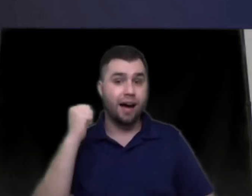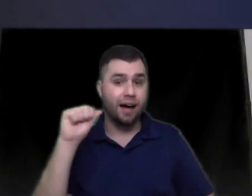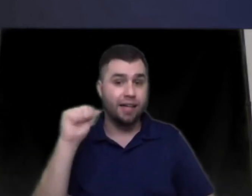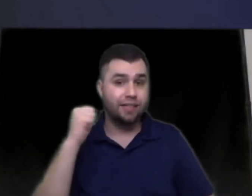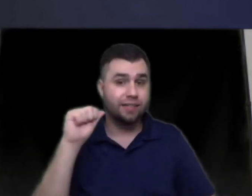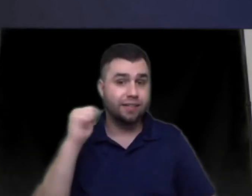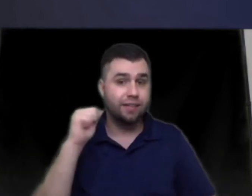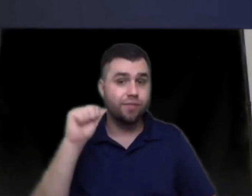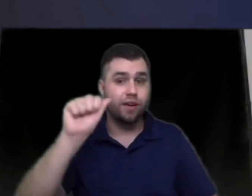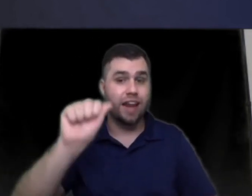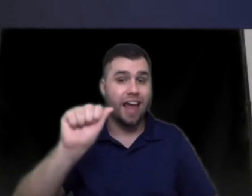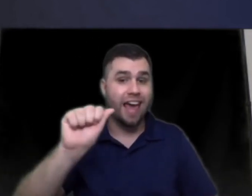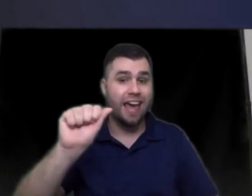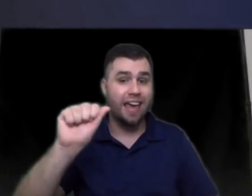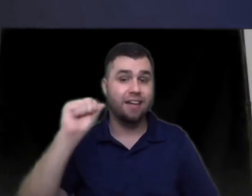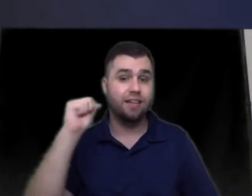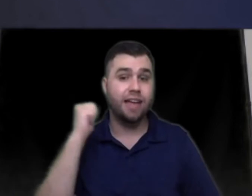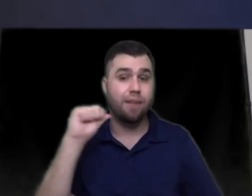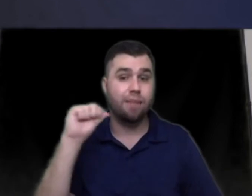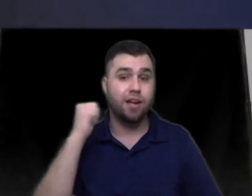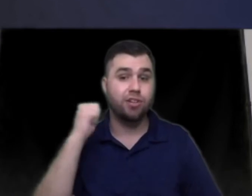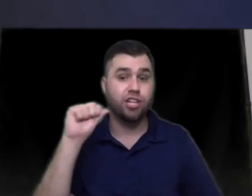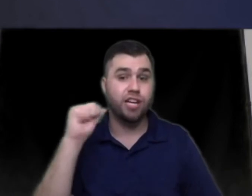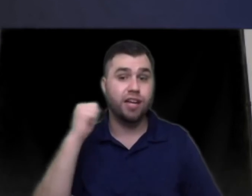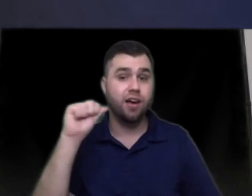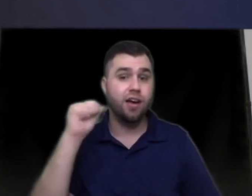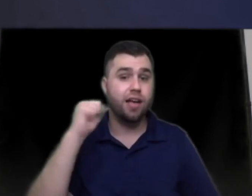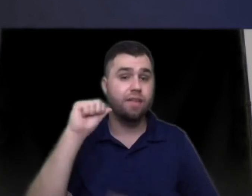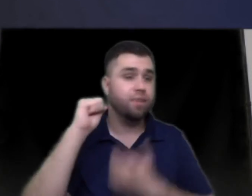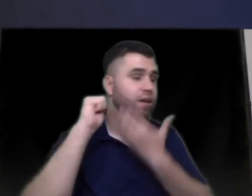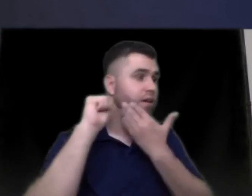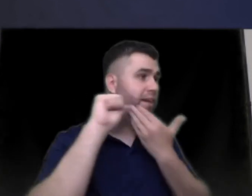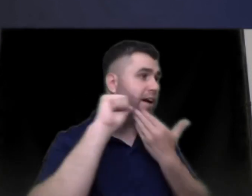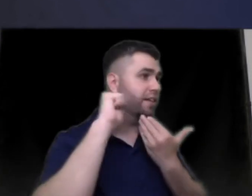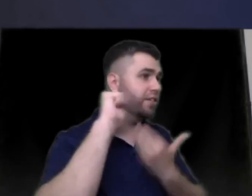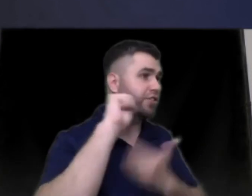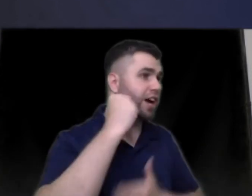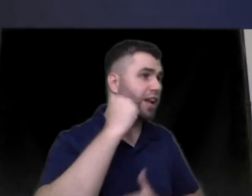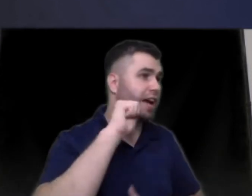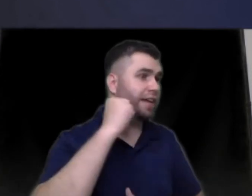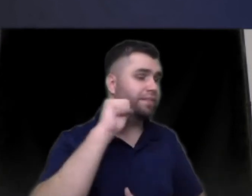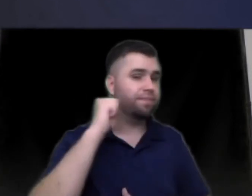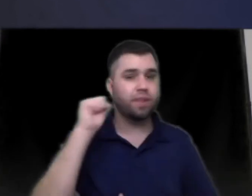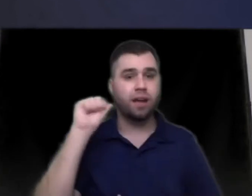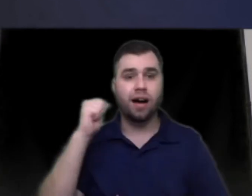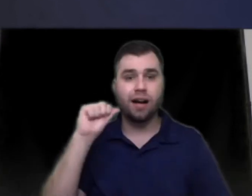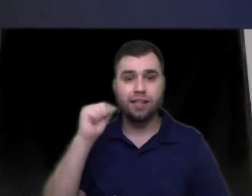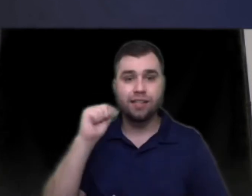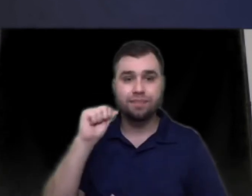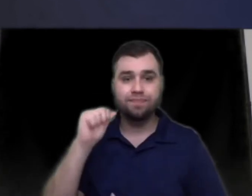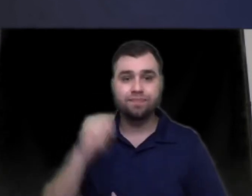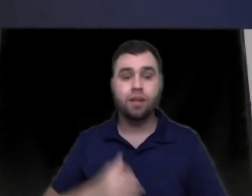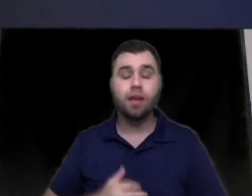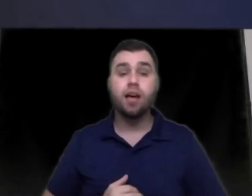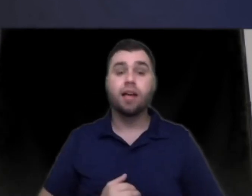aunt with an A down by your chin area by your jawline aunt